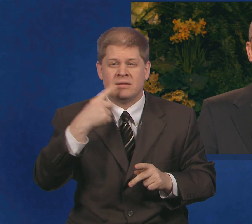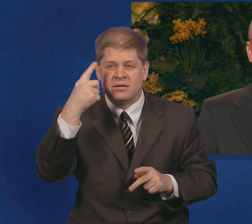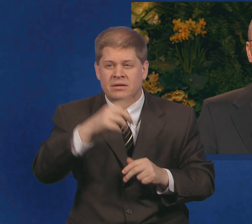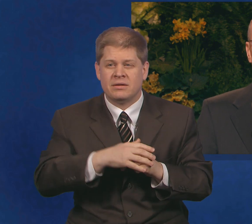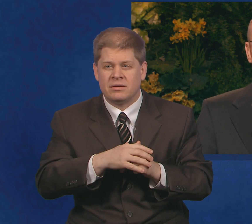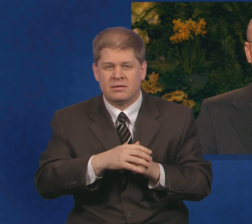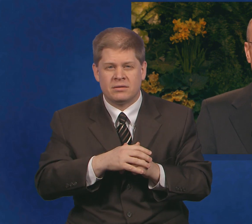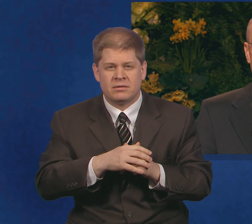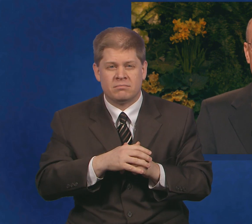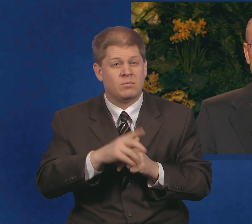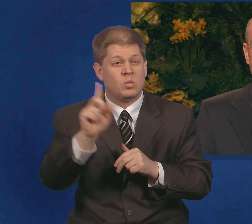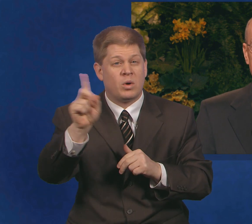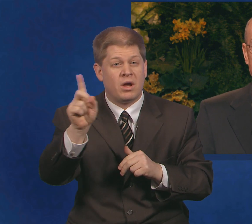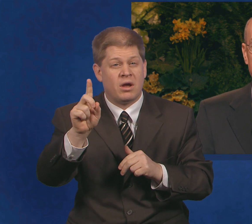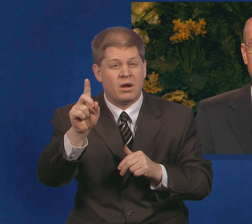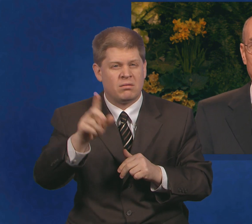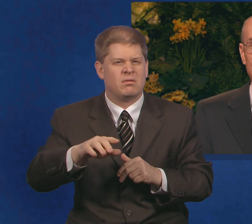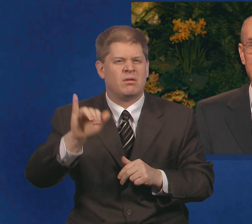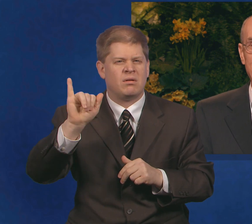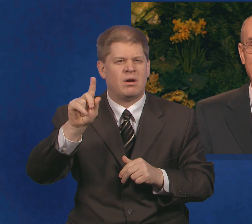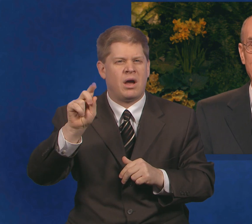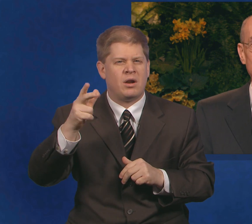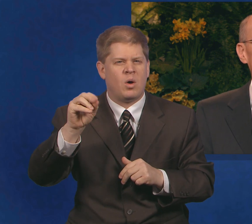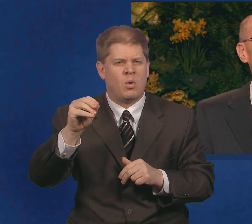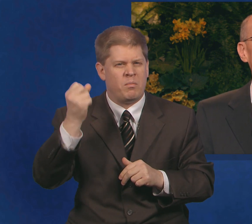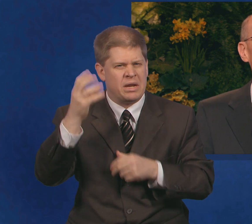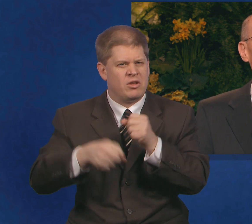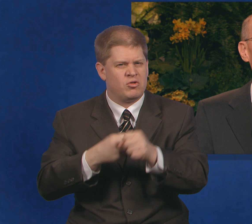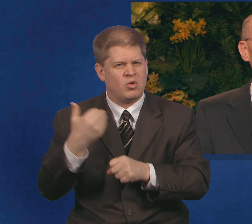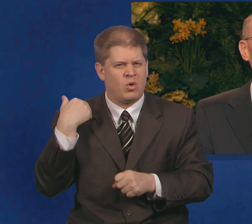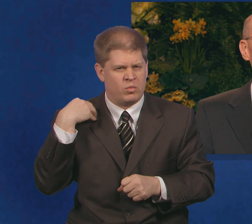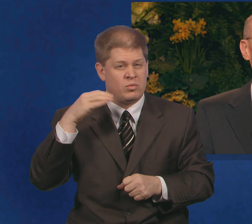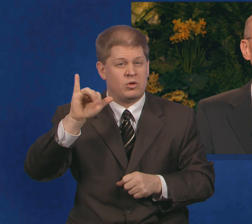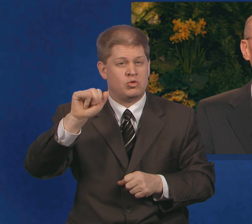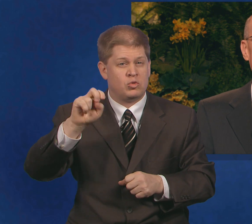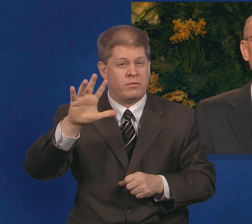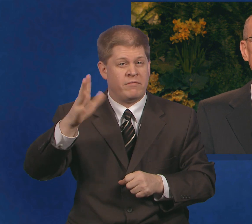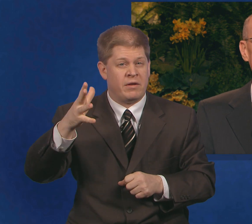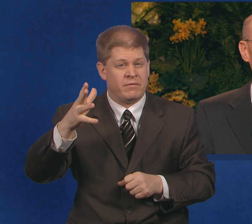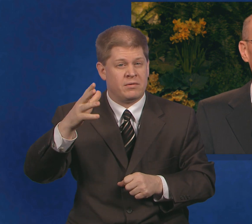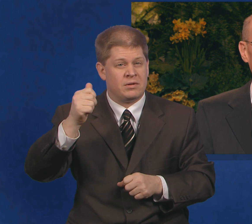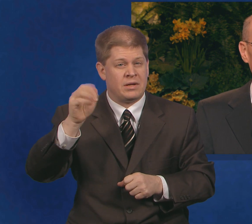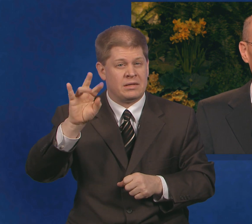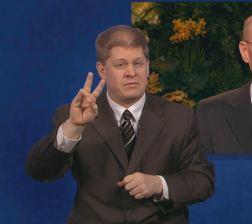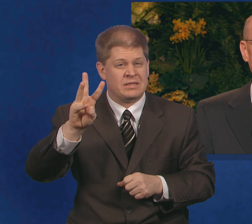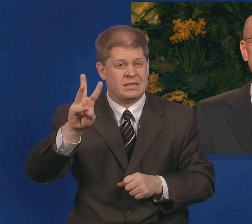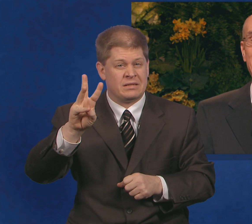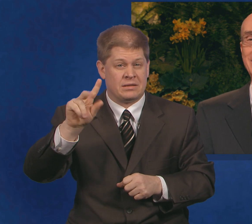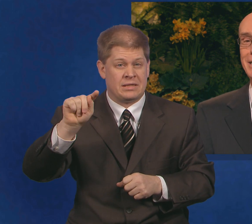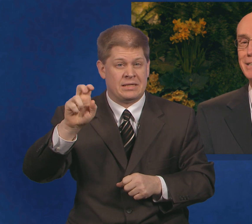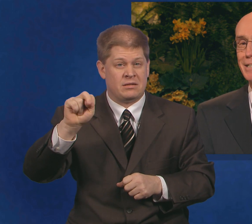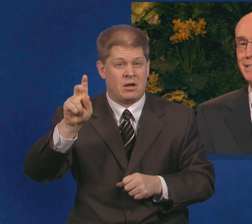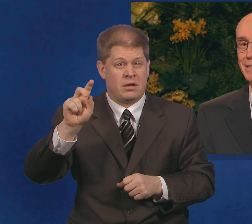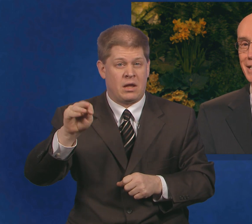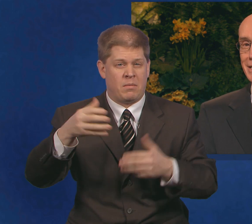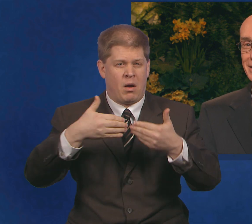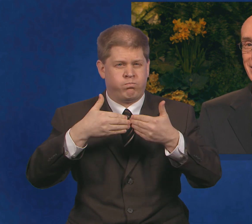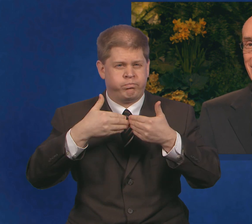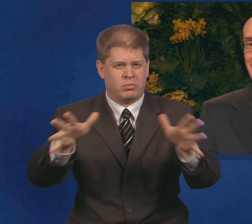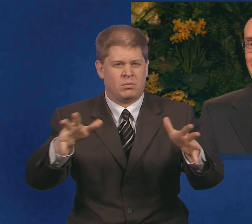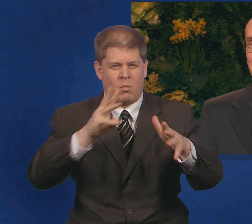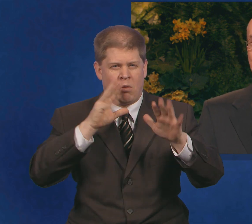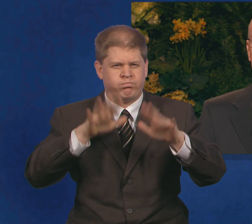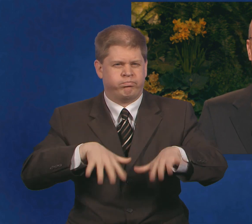in Idaho years ago. The Teton Dam burst on Saturday, June 5, 1976.